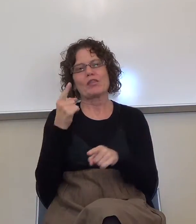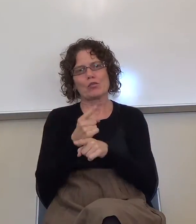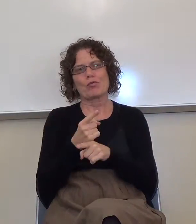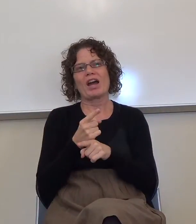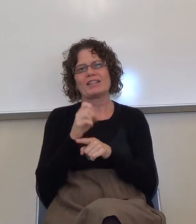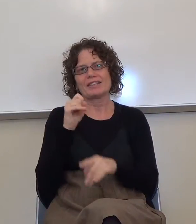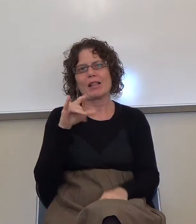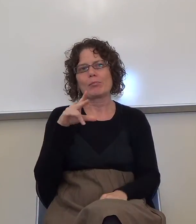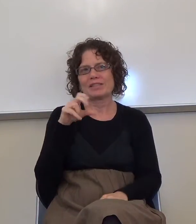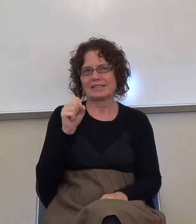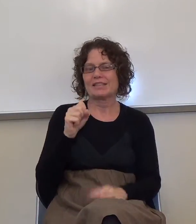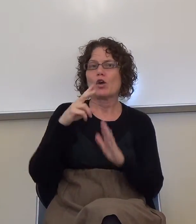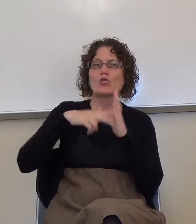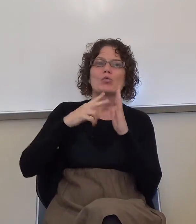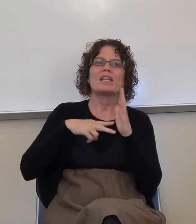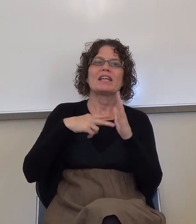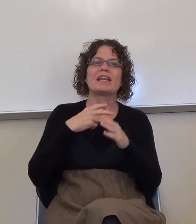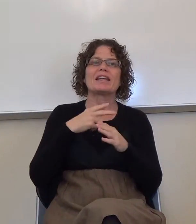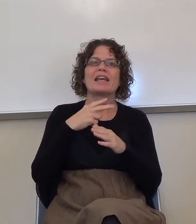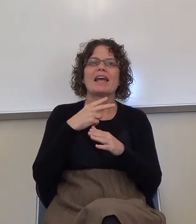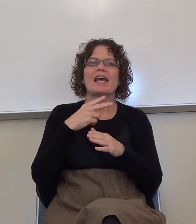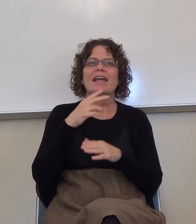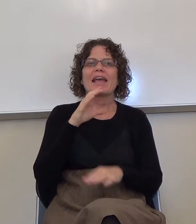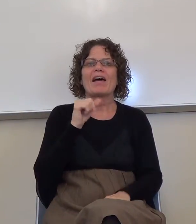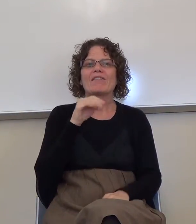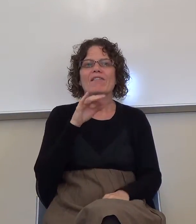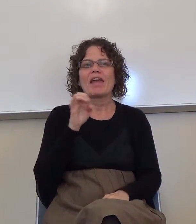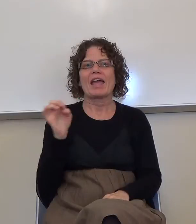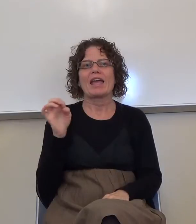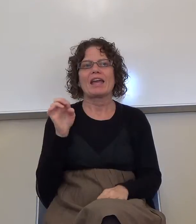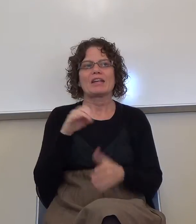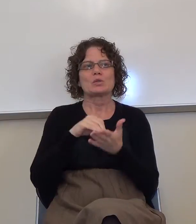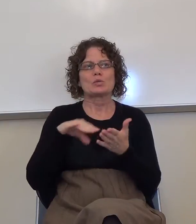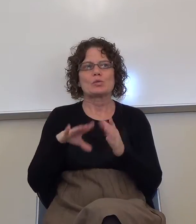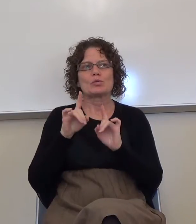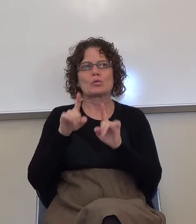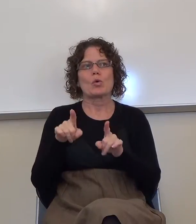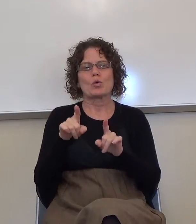Reading Cafe students go to orientation at 1.50. Shh.